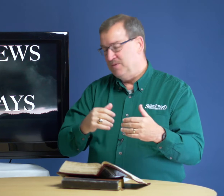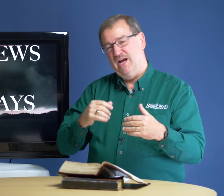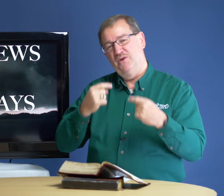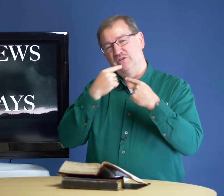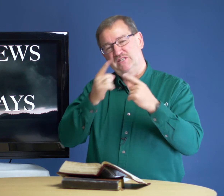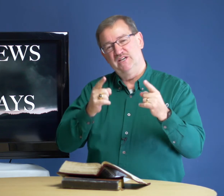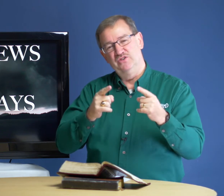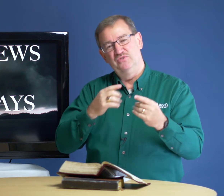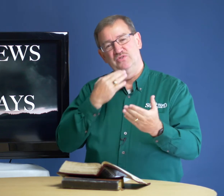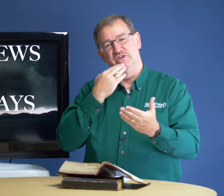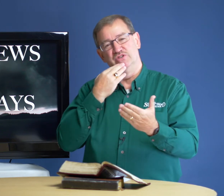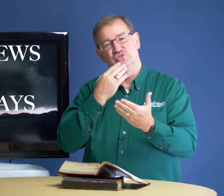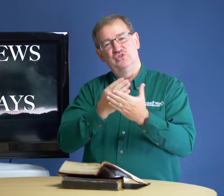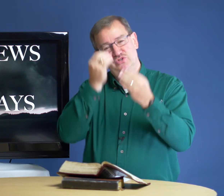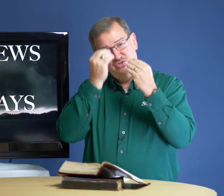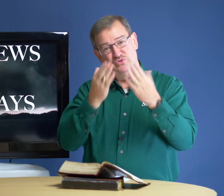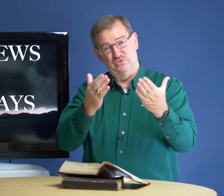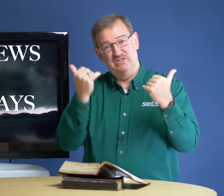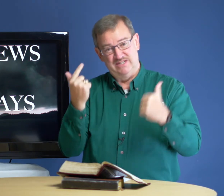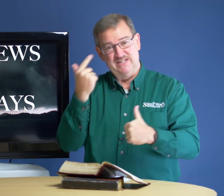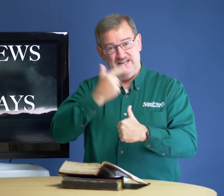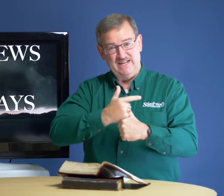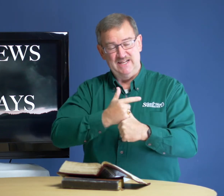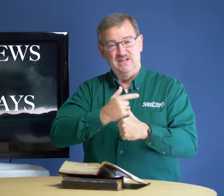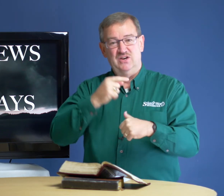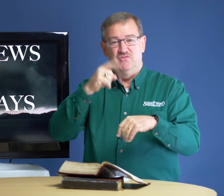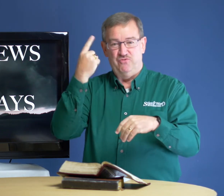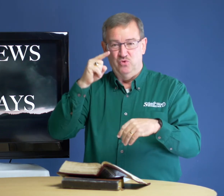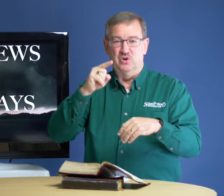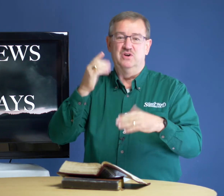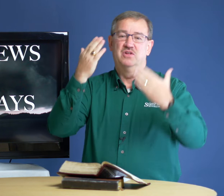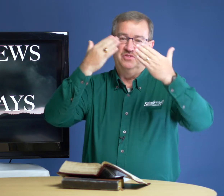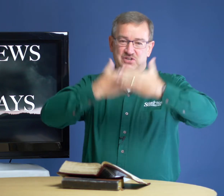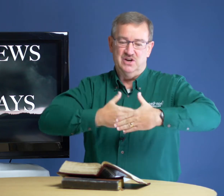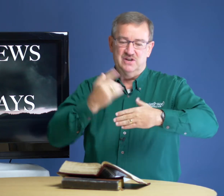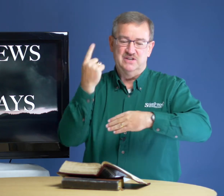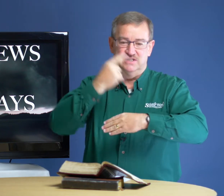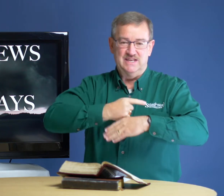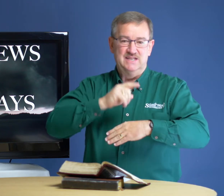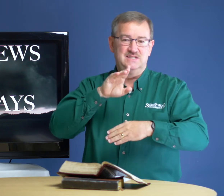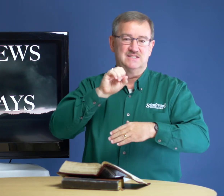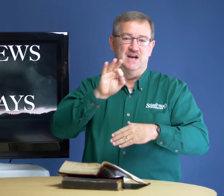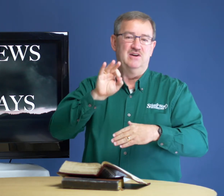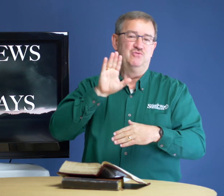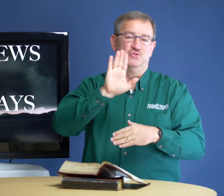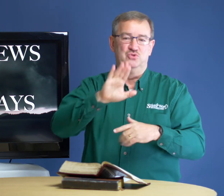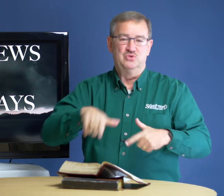I want to tell you there is good news today for the dark days of your